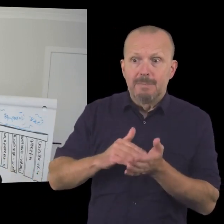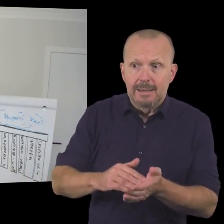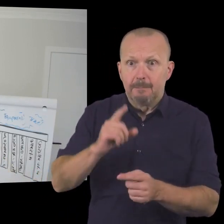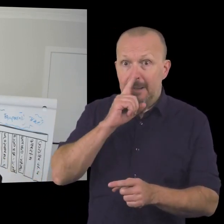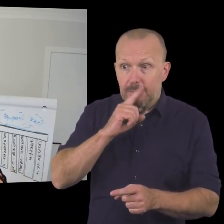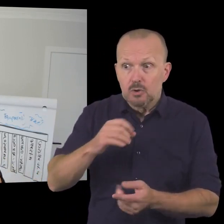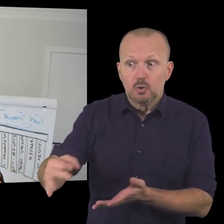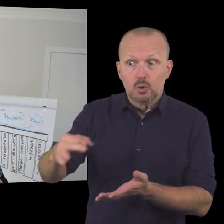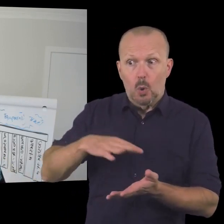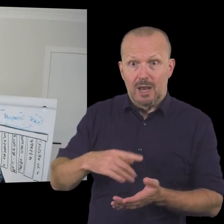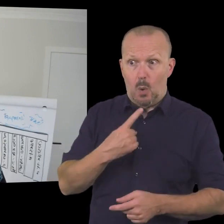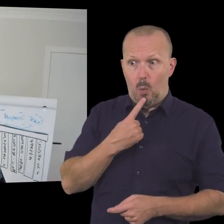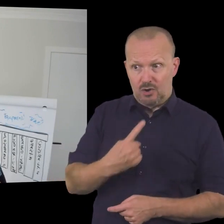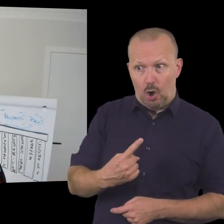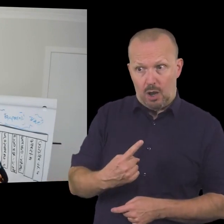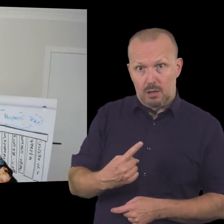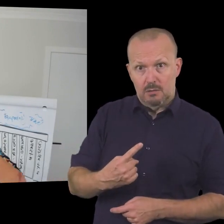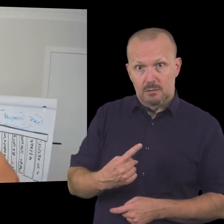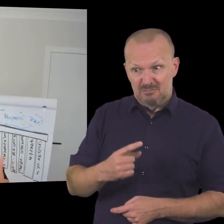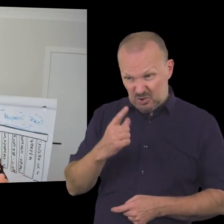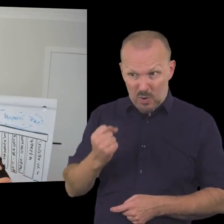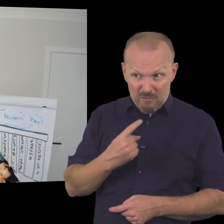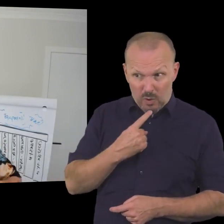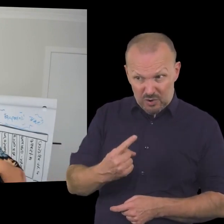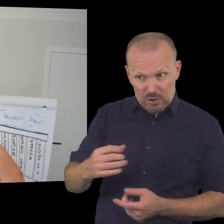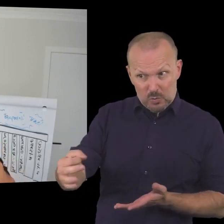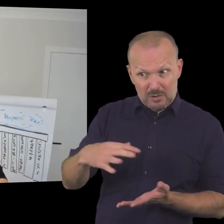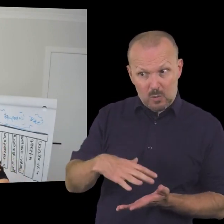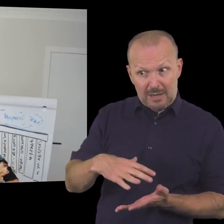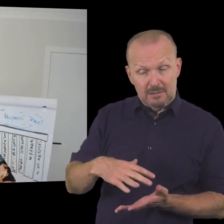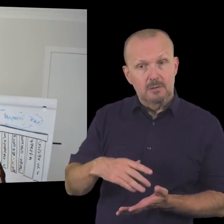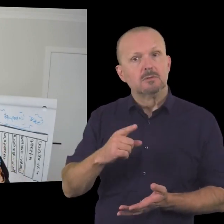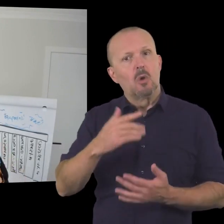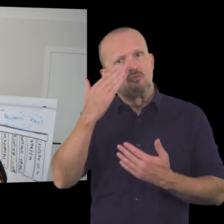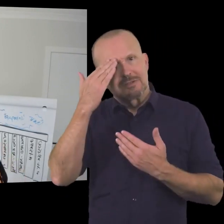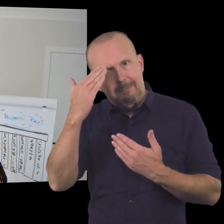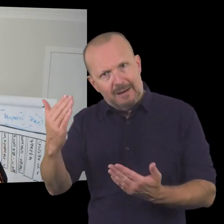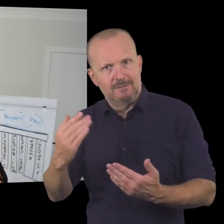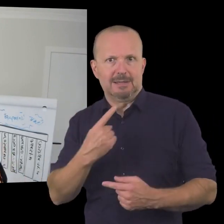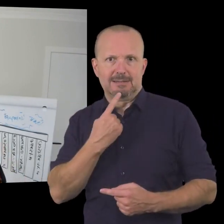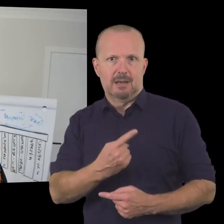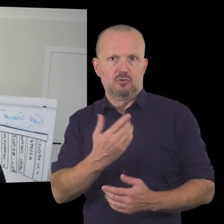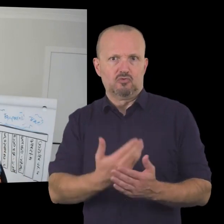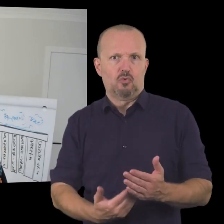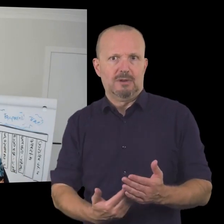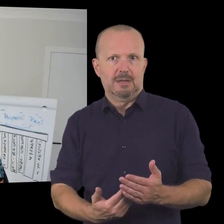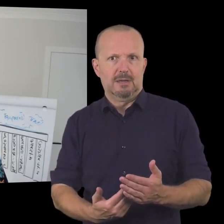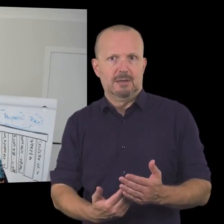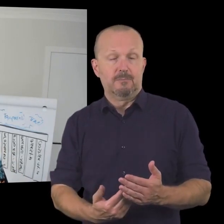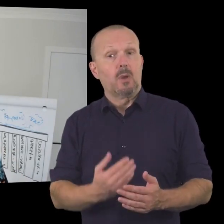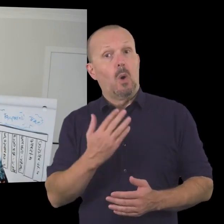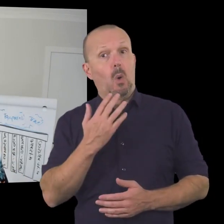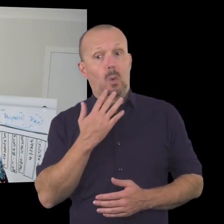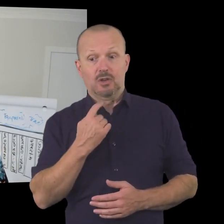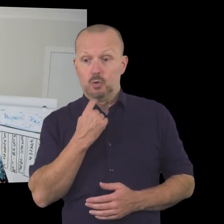do you have a dollar that you can donate so respectfully telling your story uh and what you're doing when you're respectfully